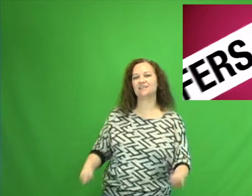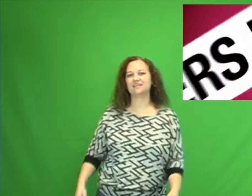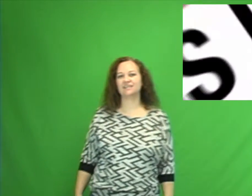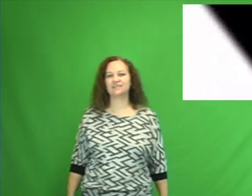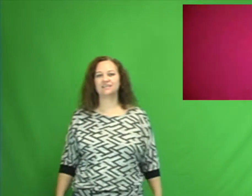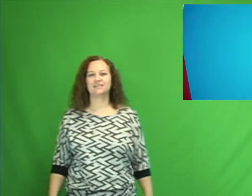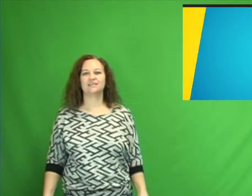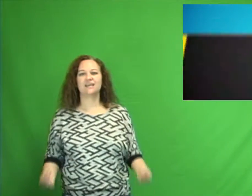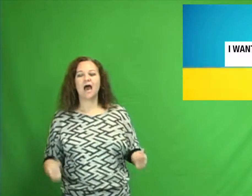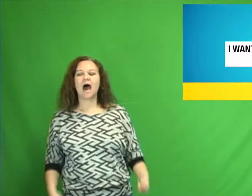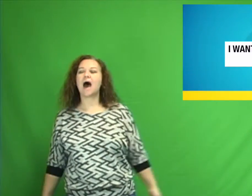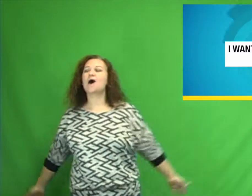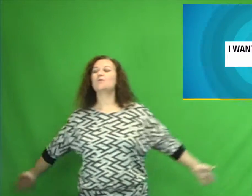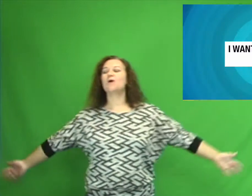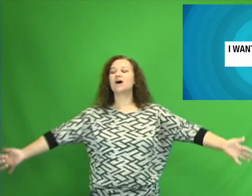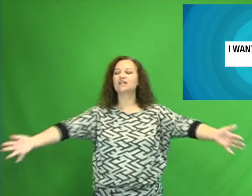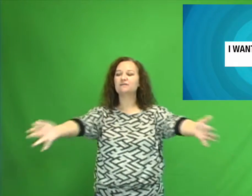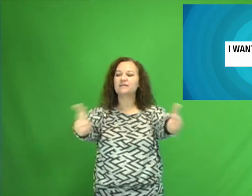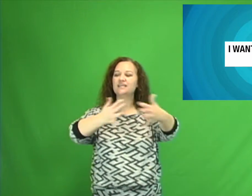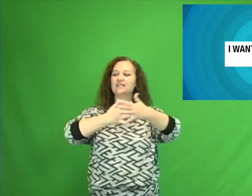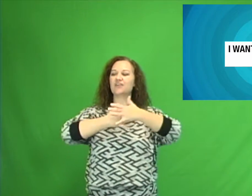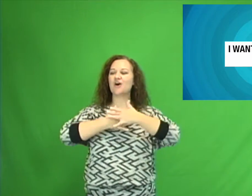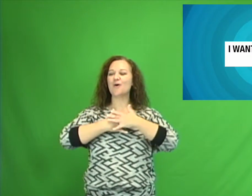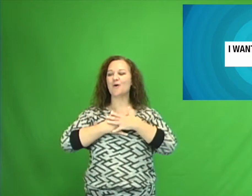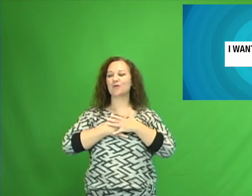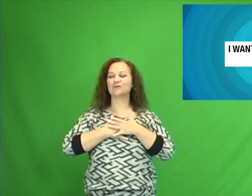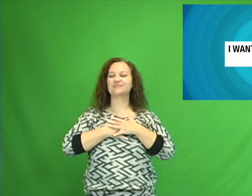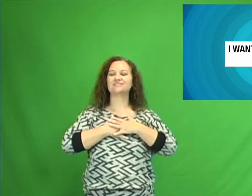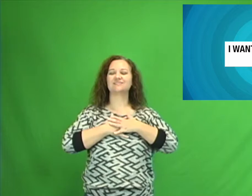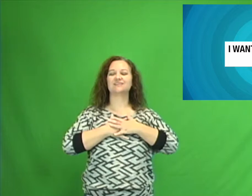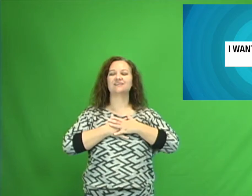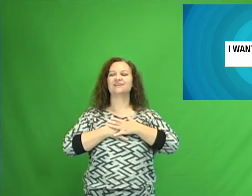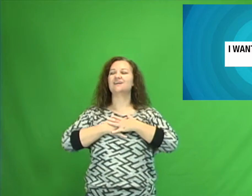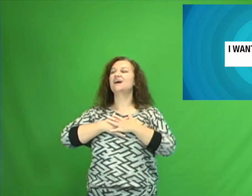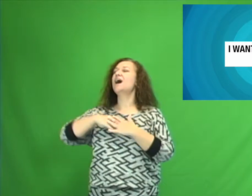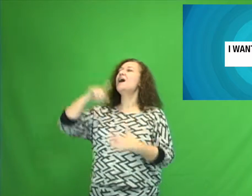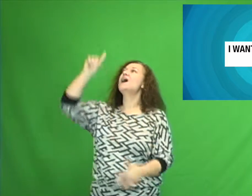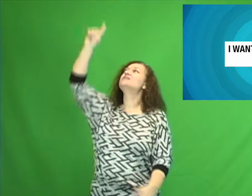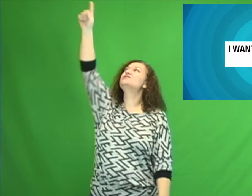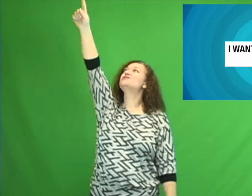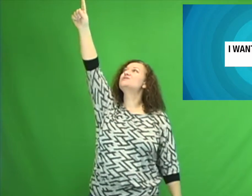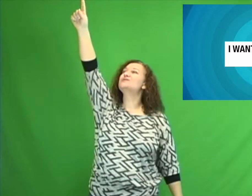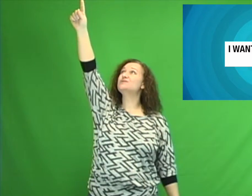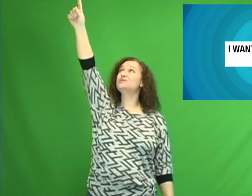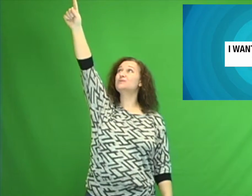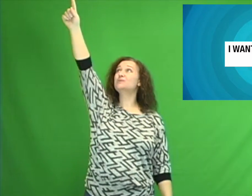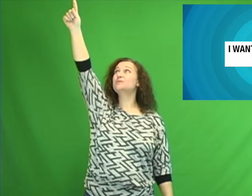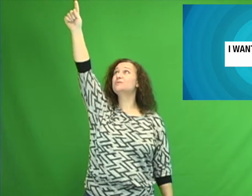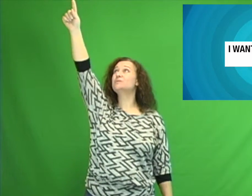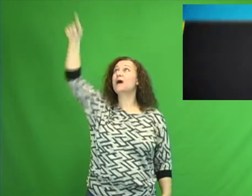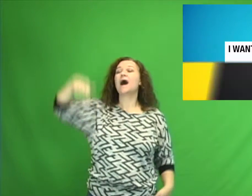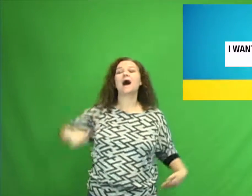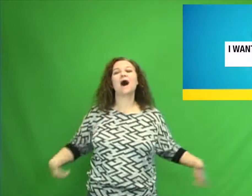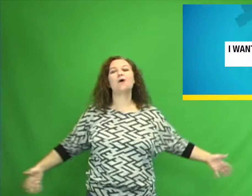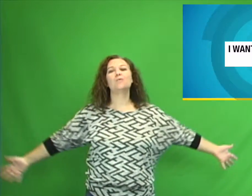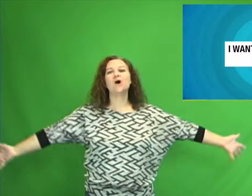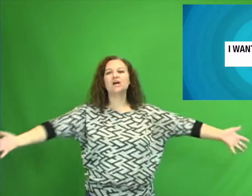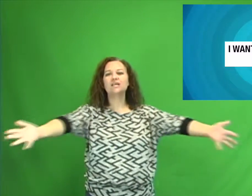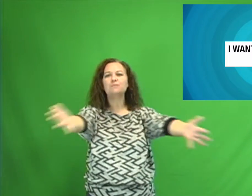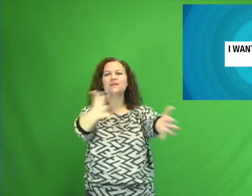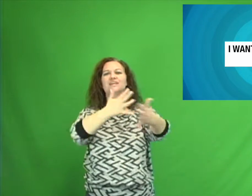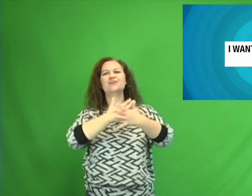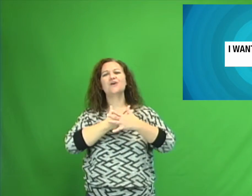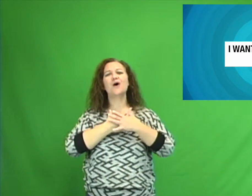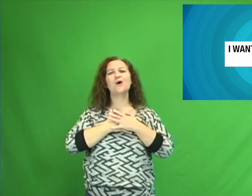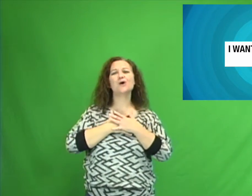I want to be close to you I